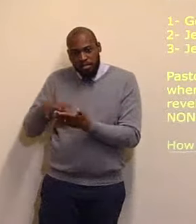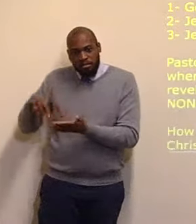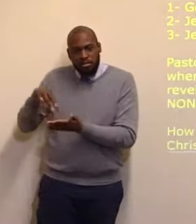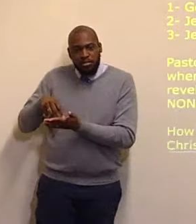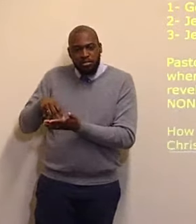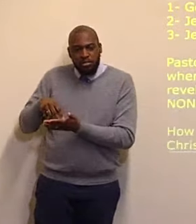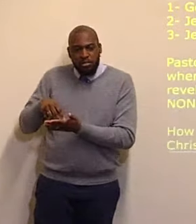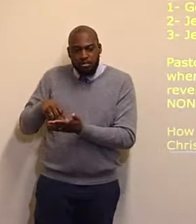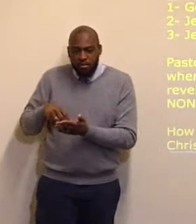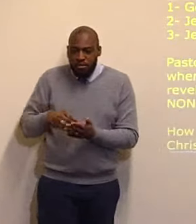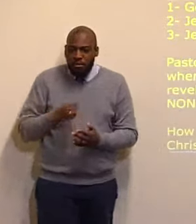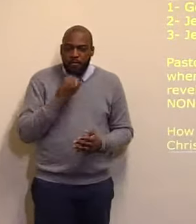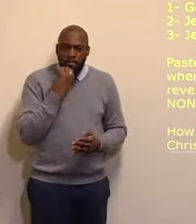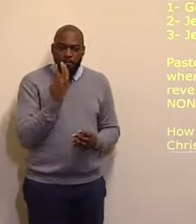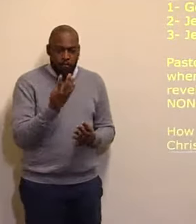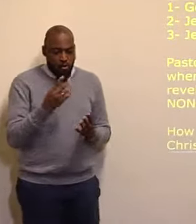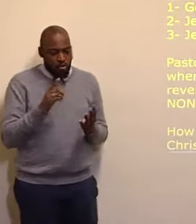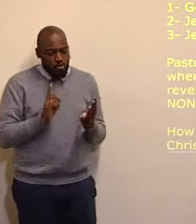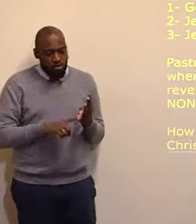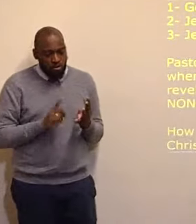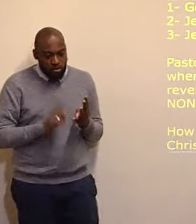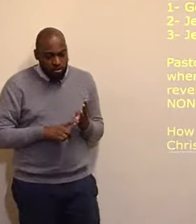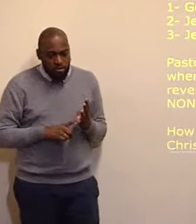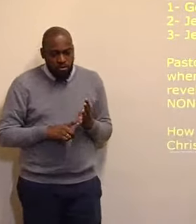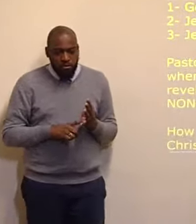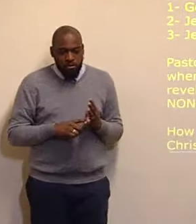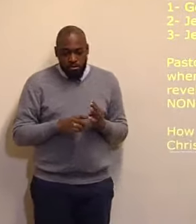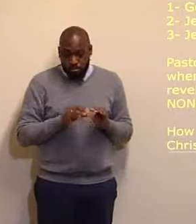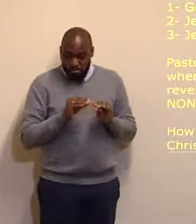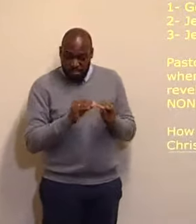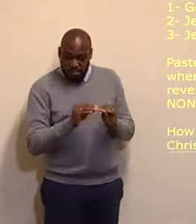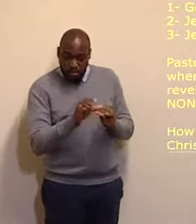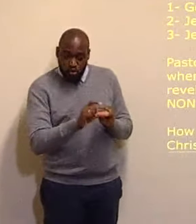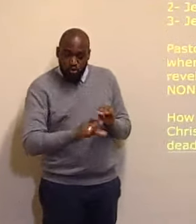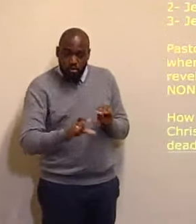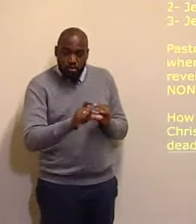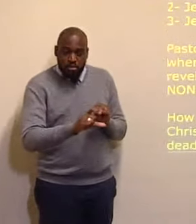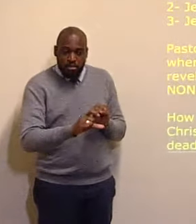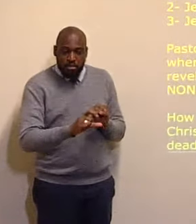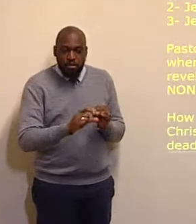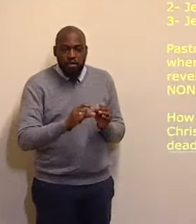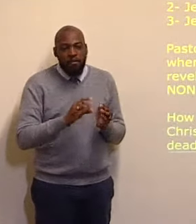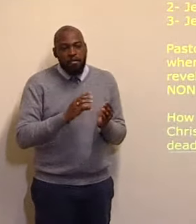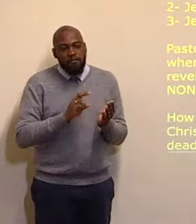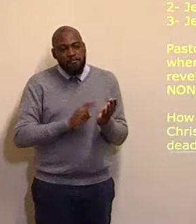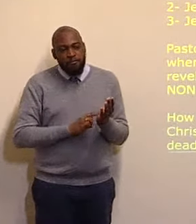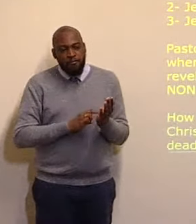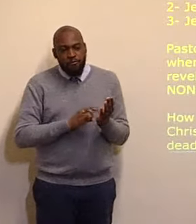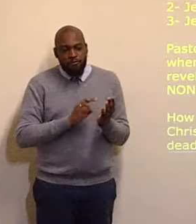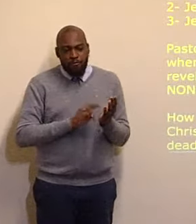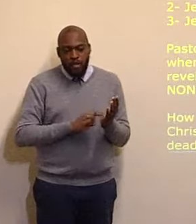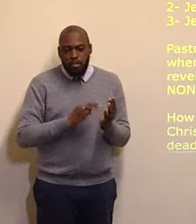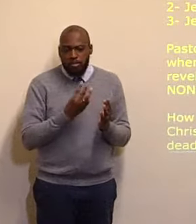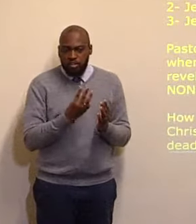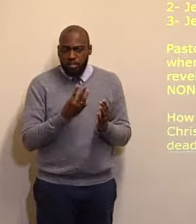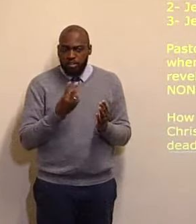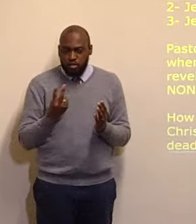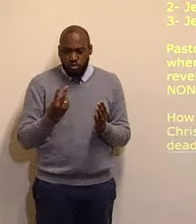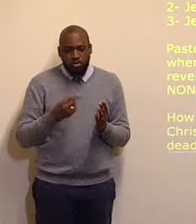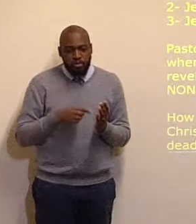thing, Cornelius will hear, is that, verse 42, Christ, was ordained, to be